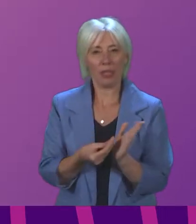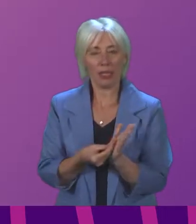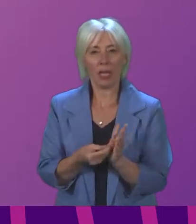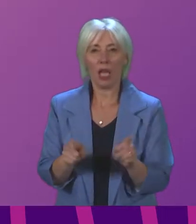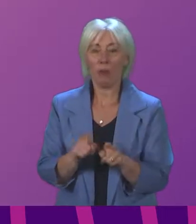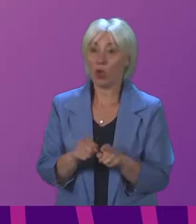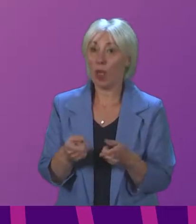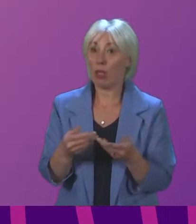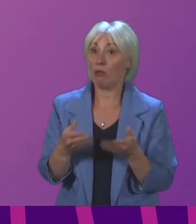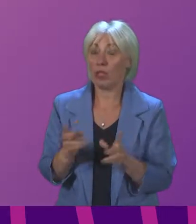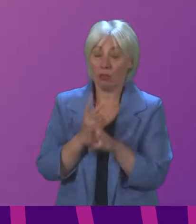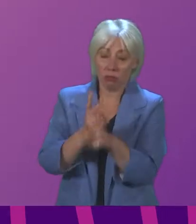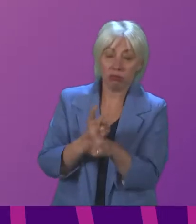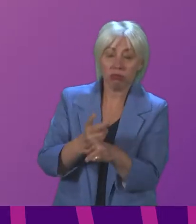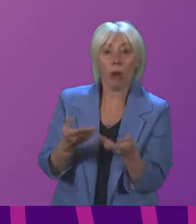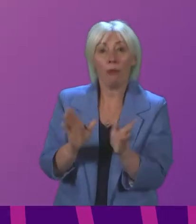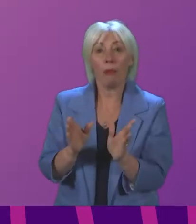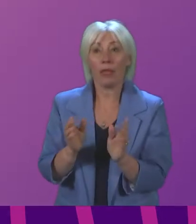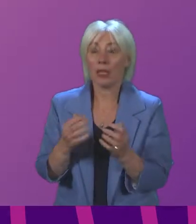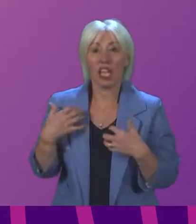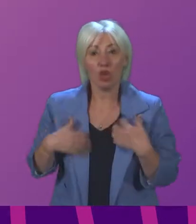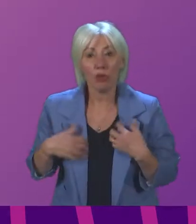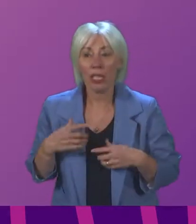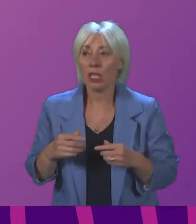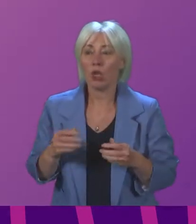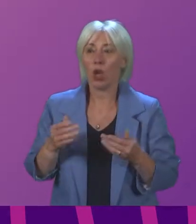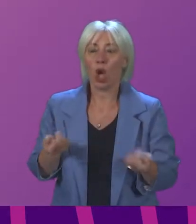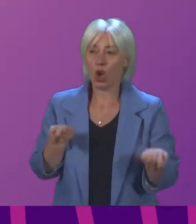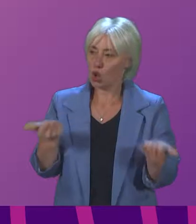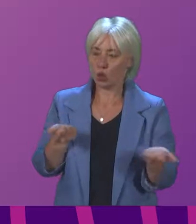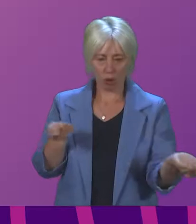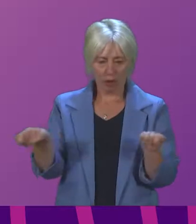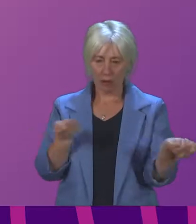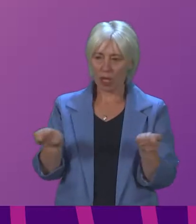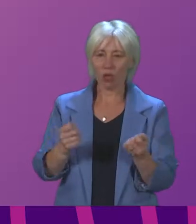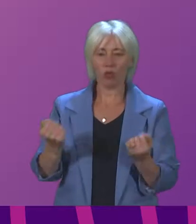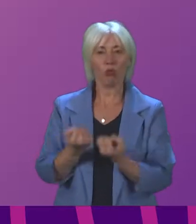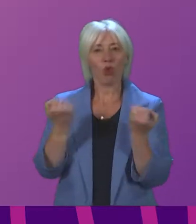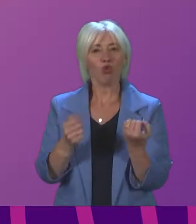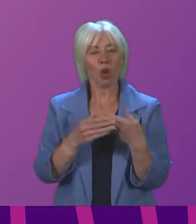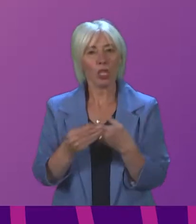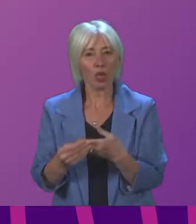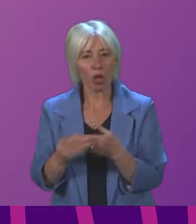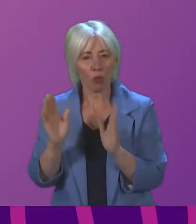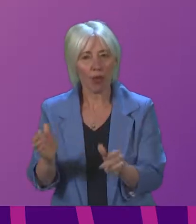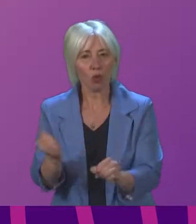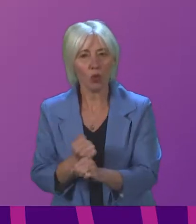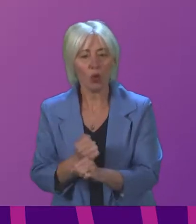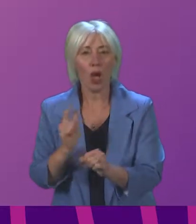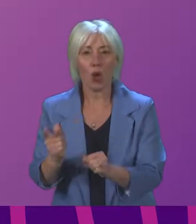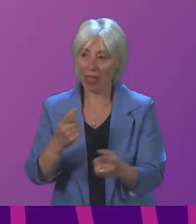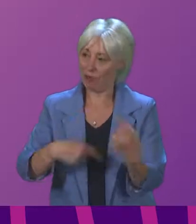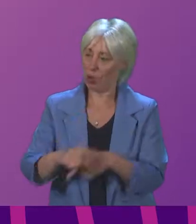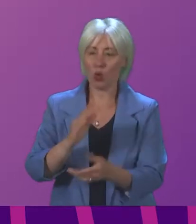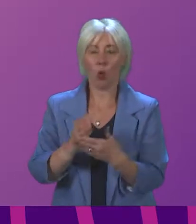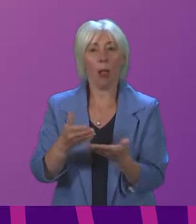the public interest as well, promoting openness, good governance, and strong leadership. Doing it in the cause of public trust